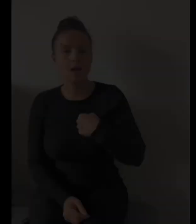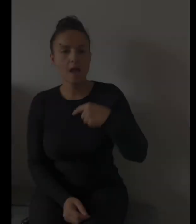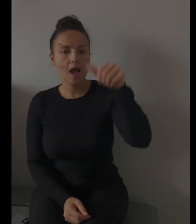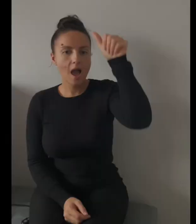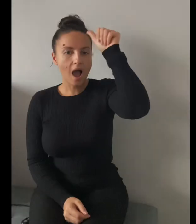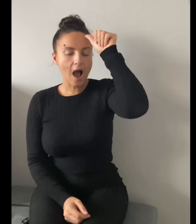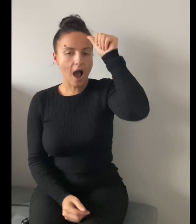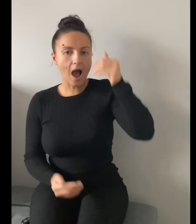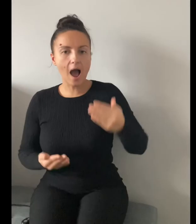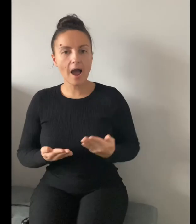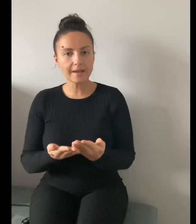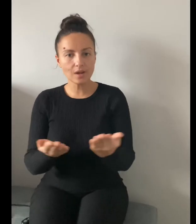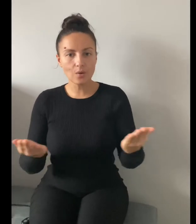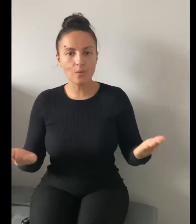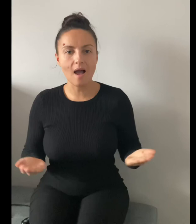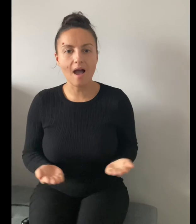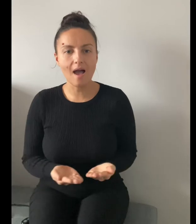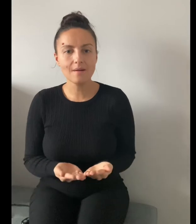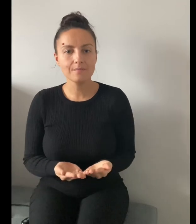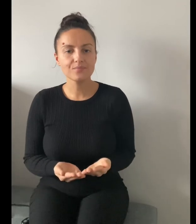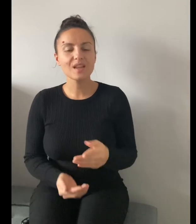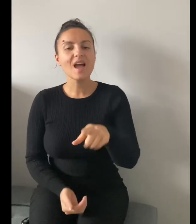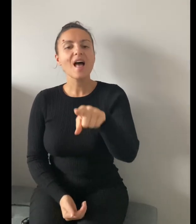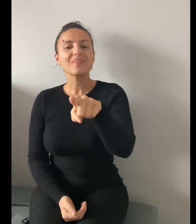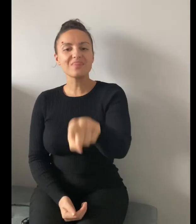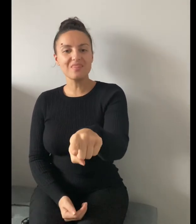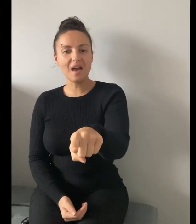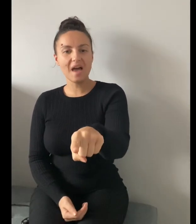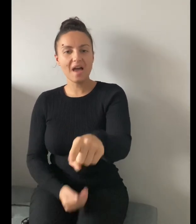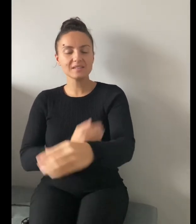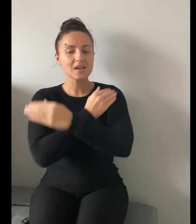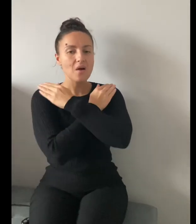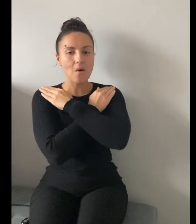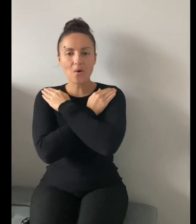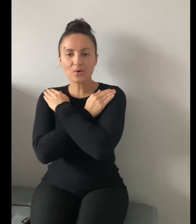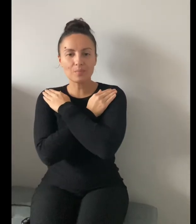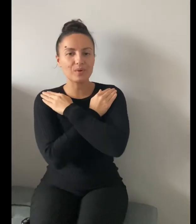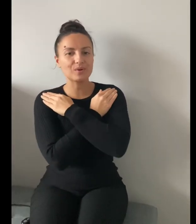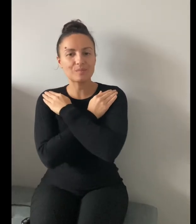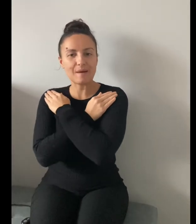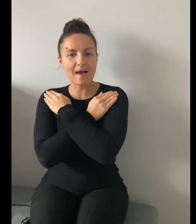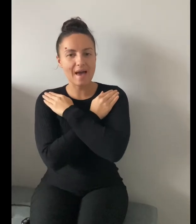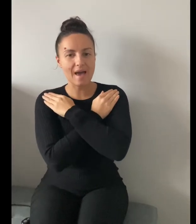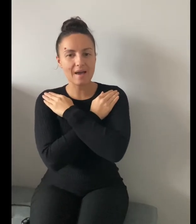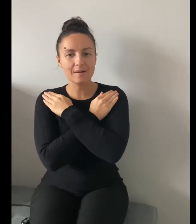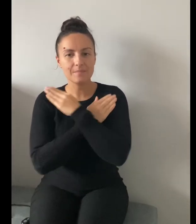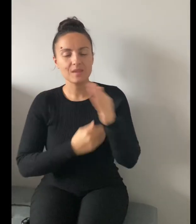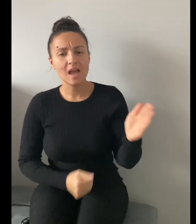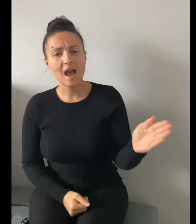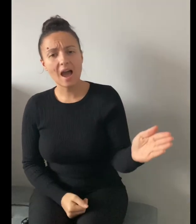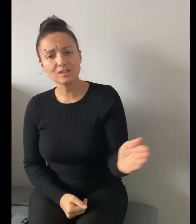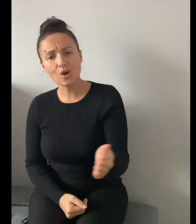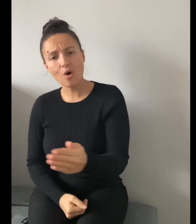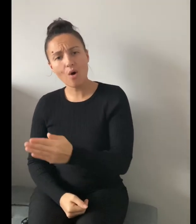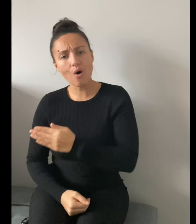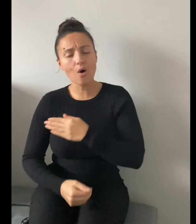I know where. There's Huggle-Buggle Bear and all